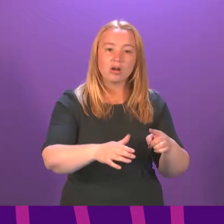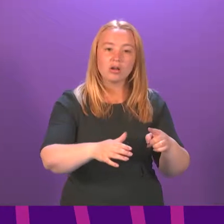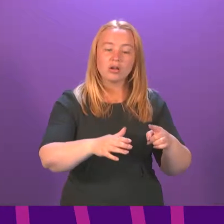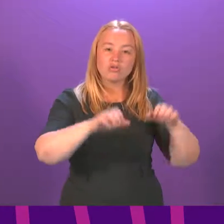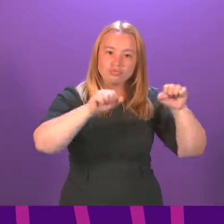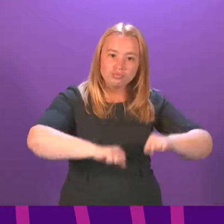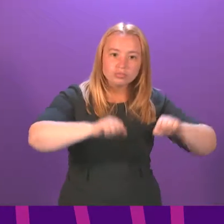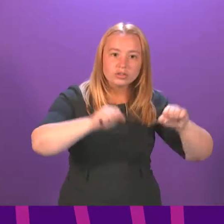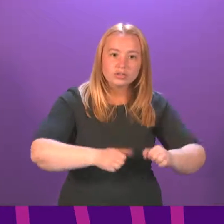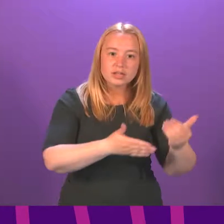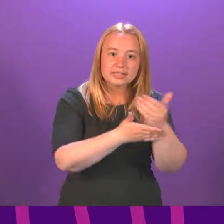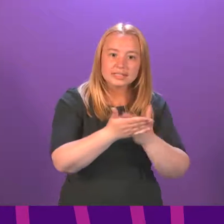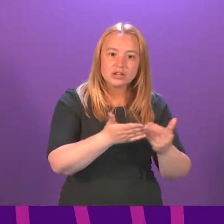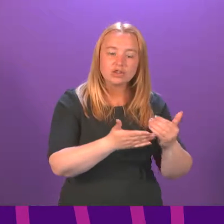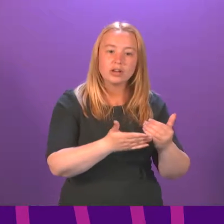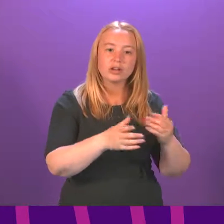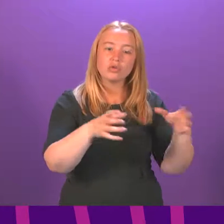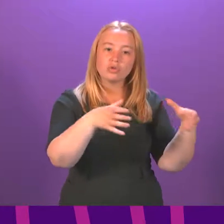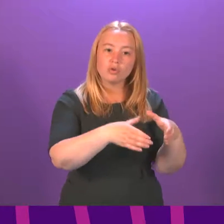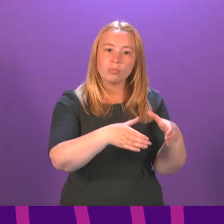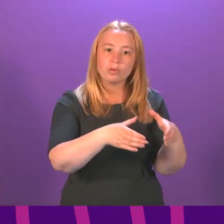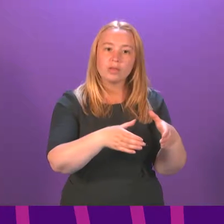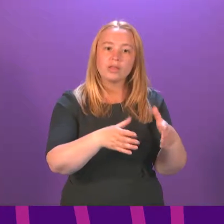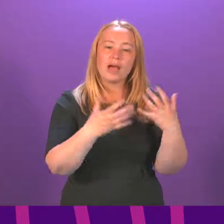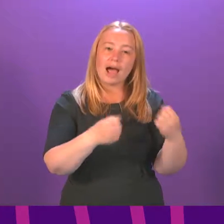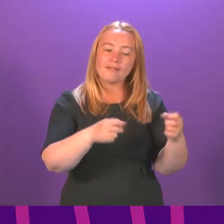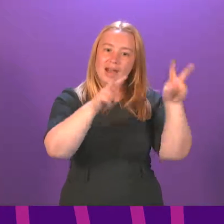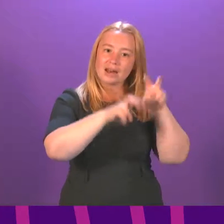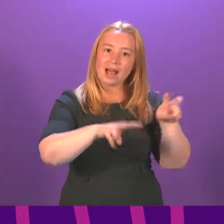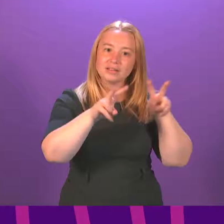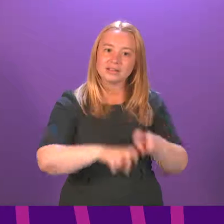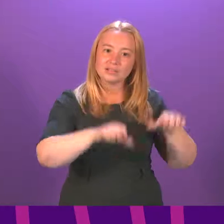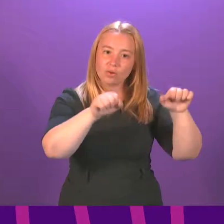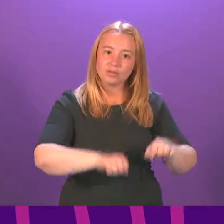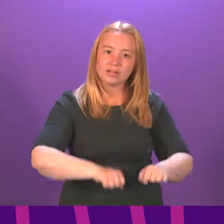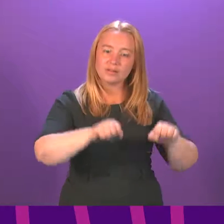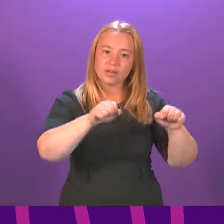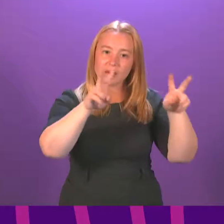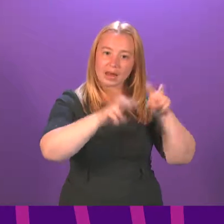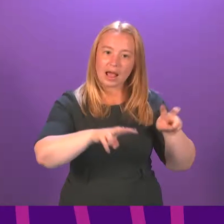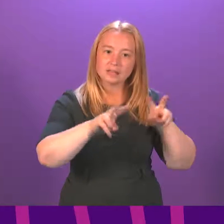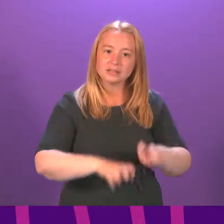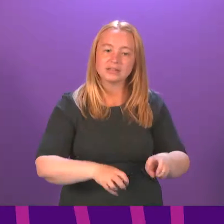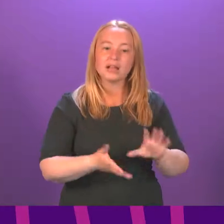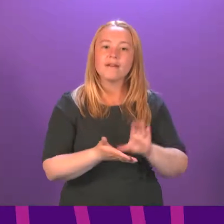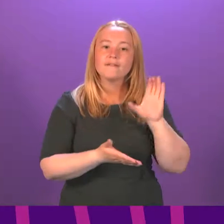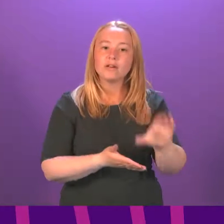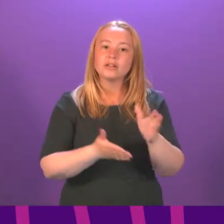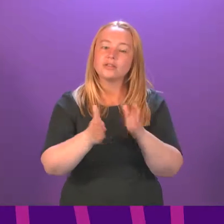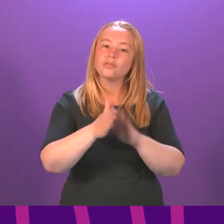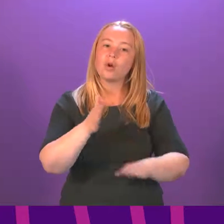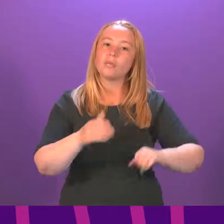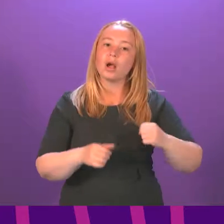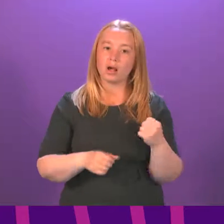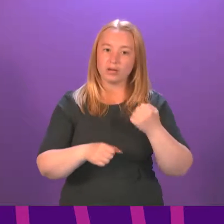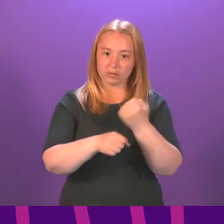Group, who undertook a public access defibrillator modelling analysis project in 2018. It's funded by the Scottish Government, and